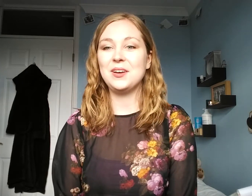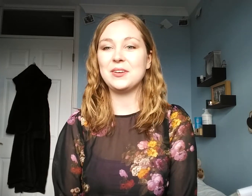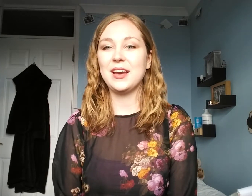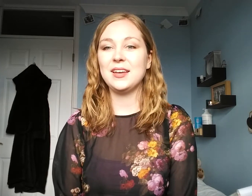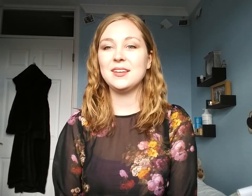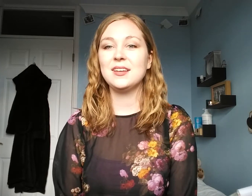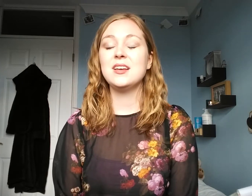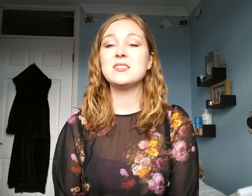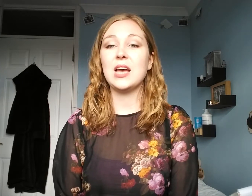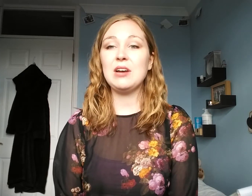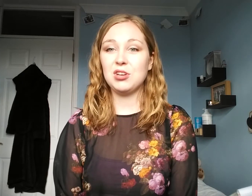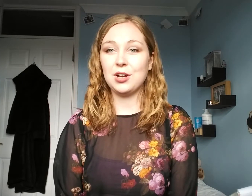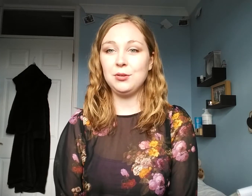Okay? So, have a go.